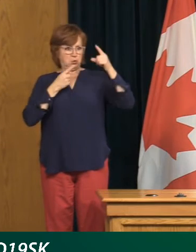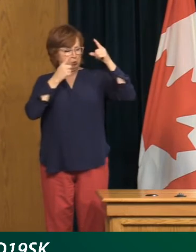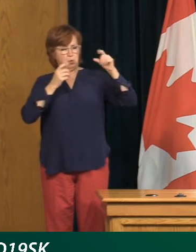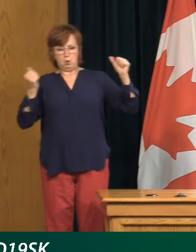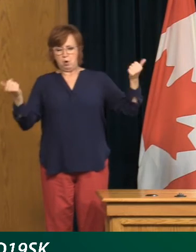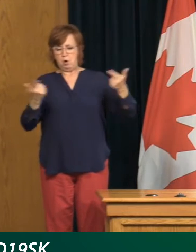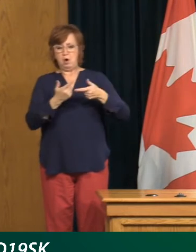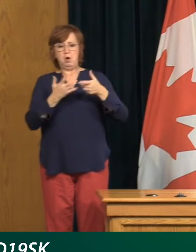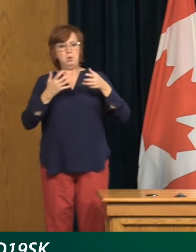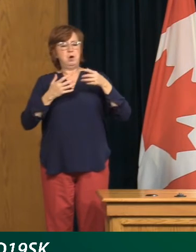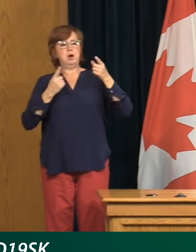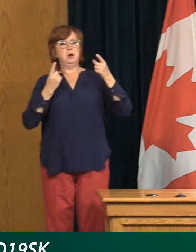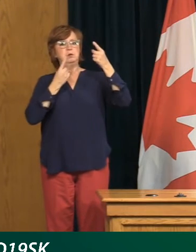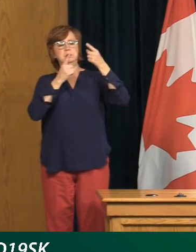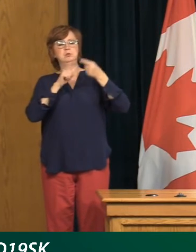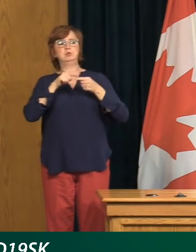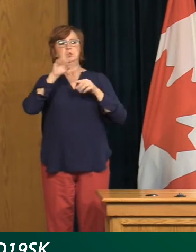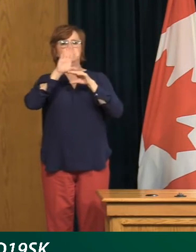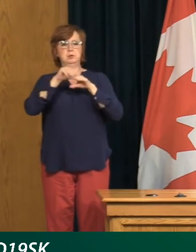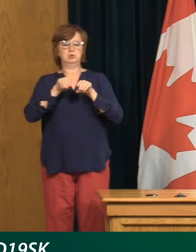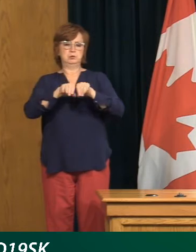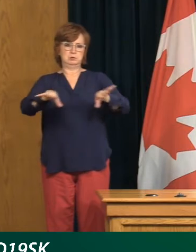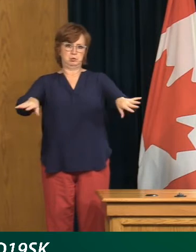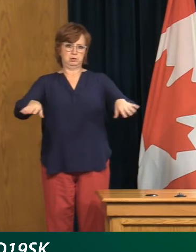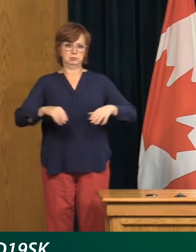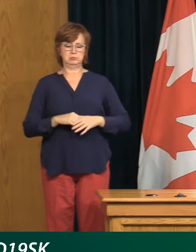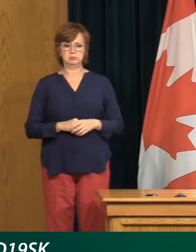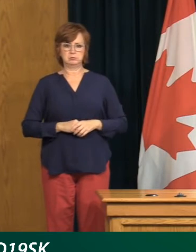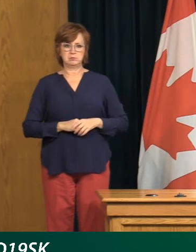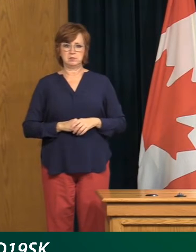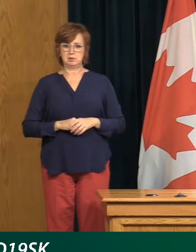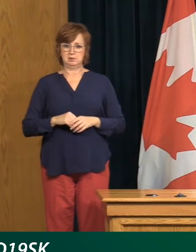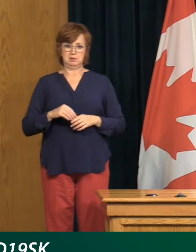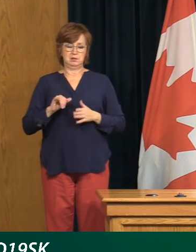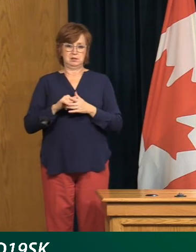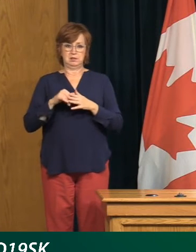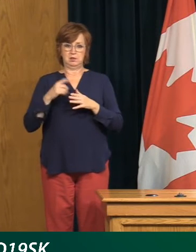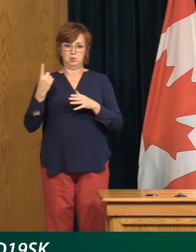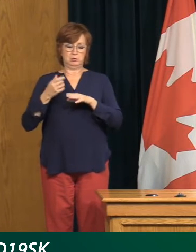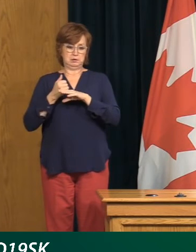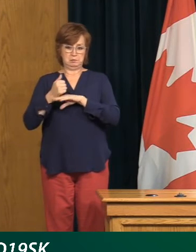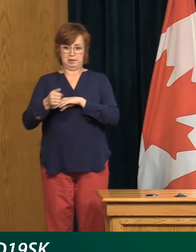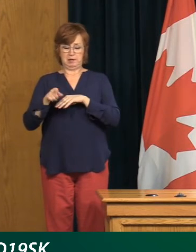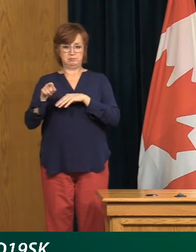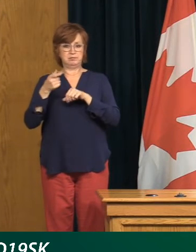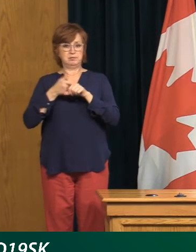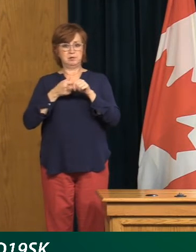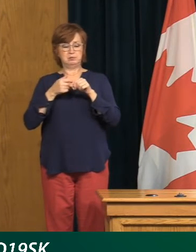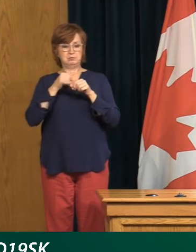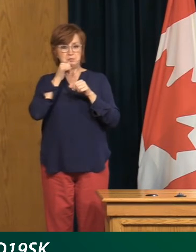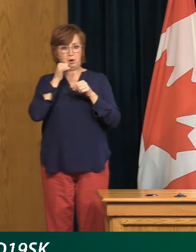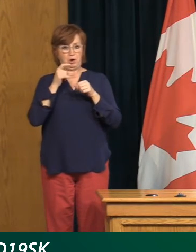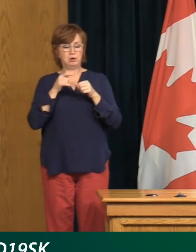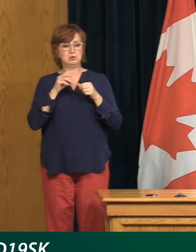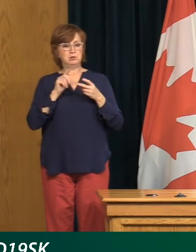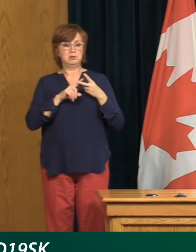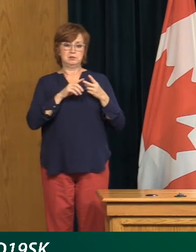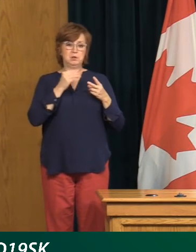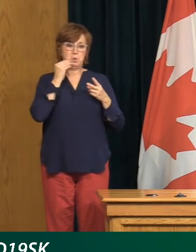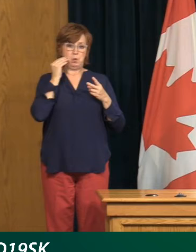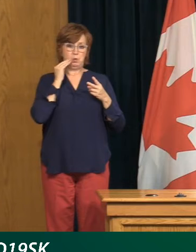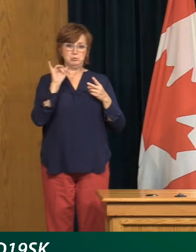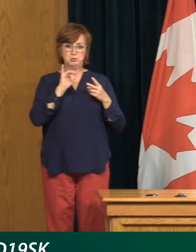we can't prevent small transmission events. We already know this as we reopened. So we are learning from,